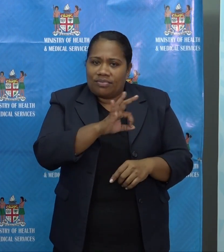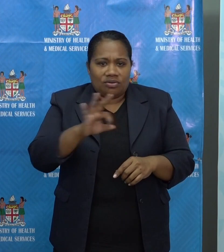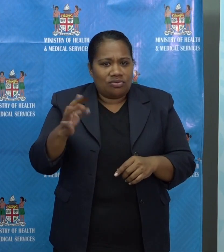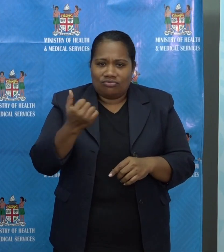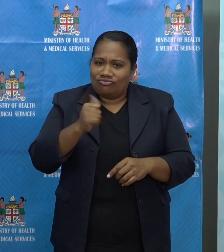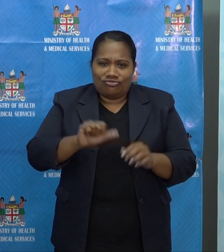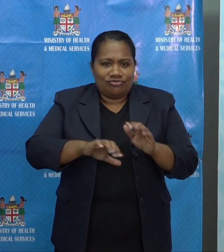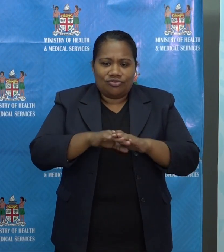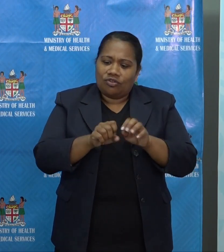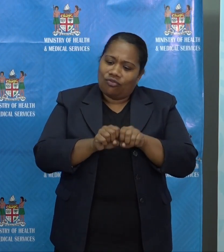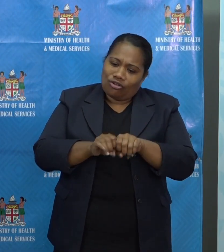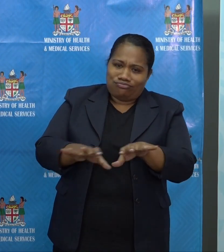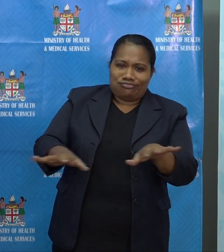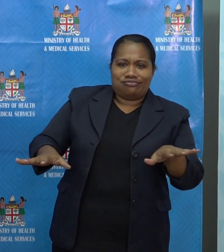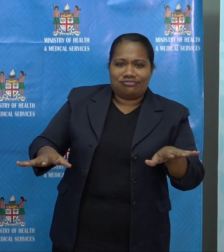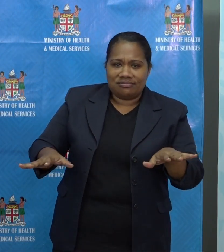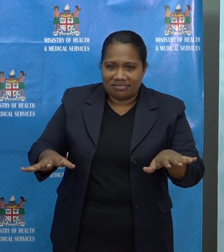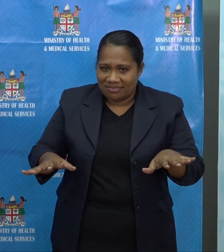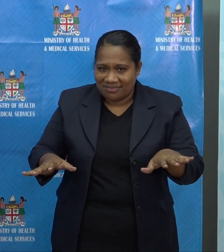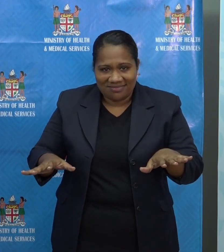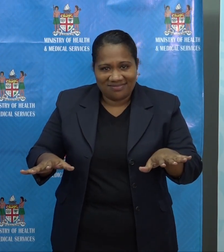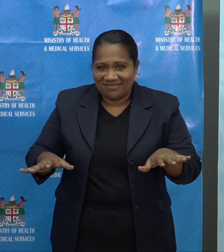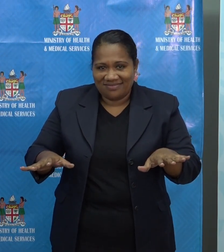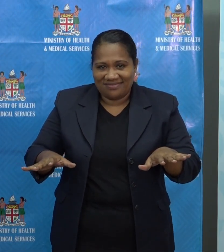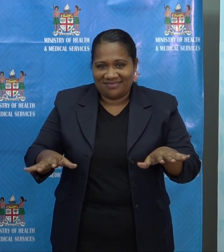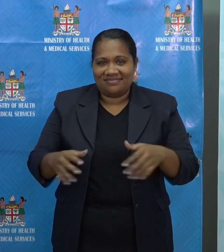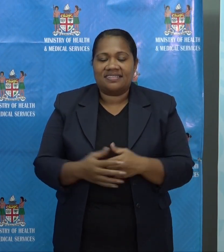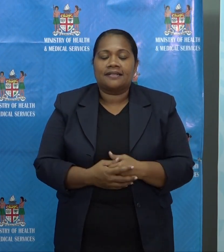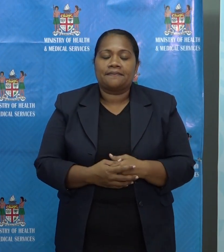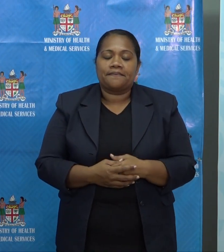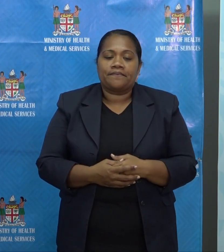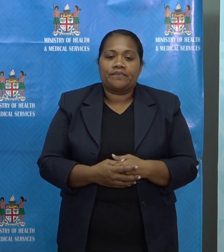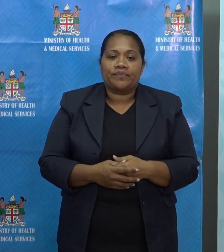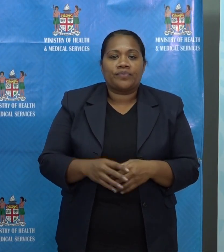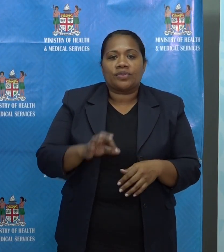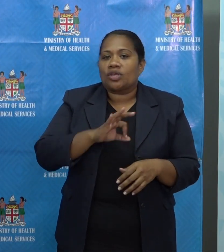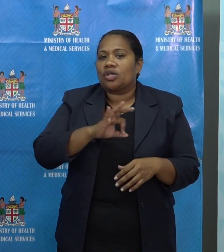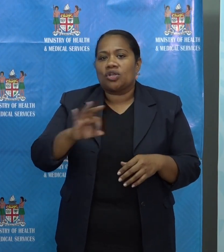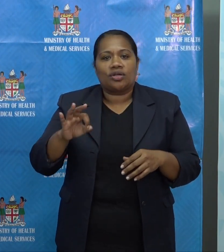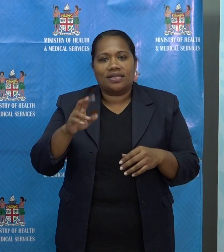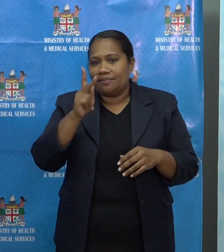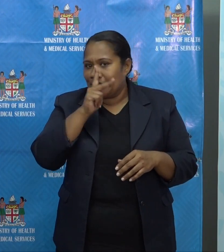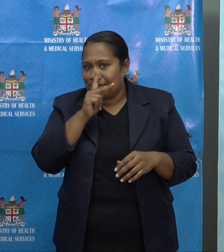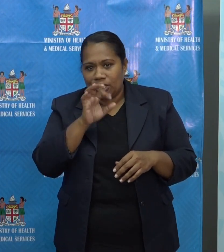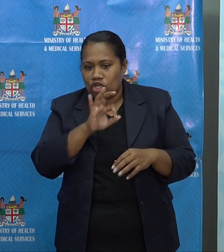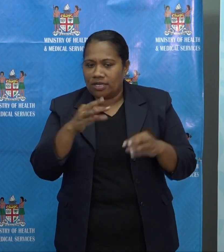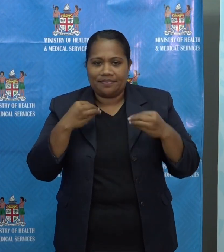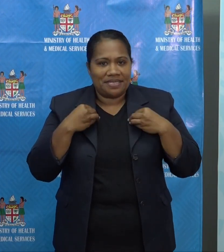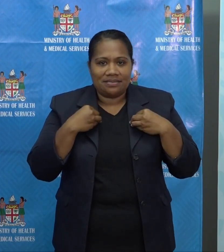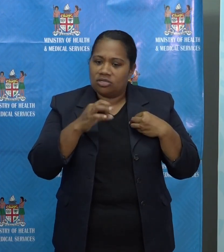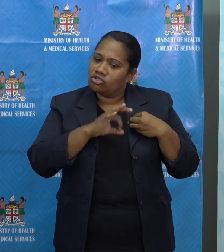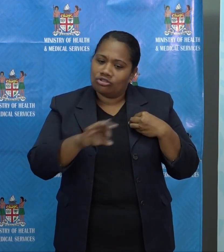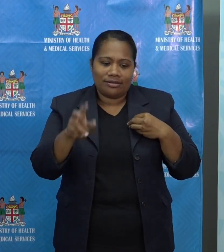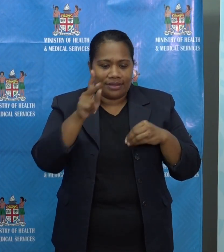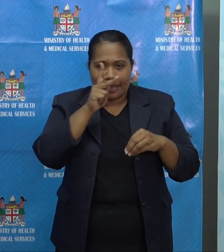of COVID-19. Not in public, not in business, and not on a public transport.